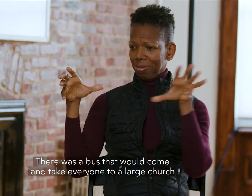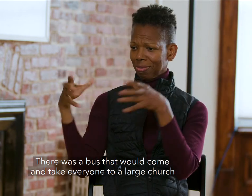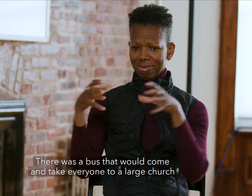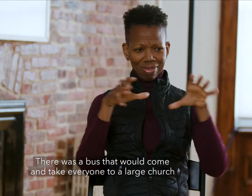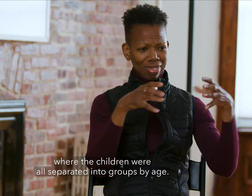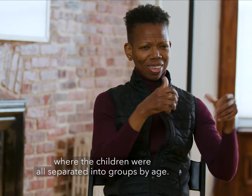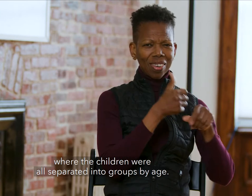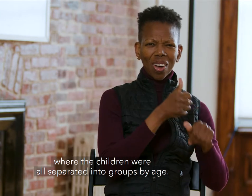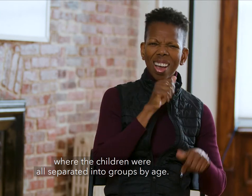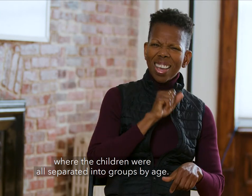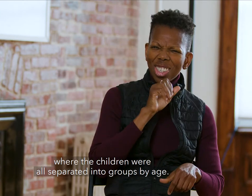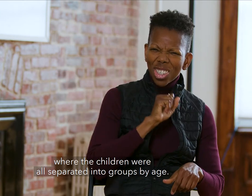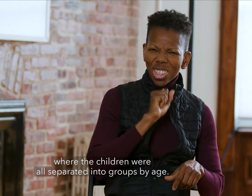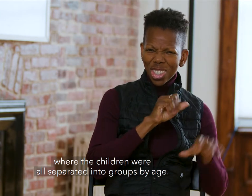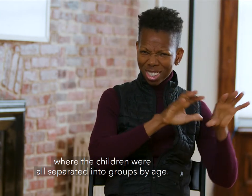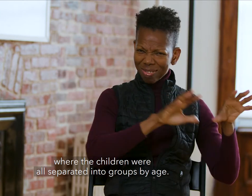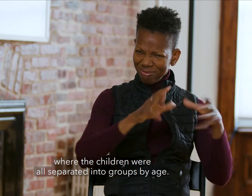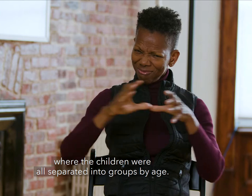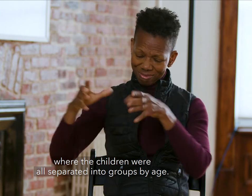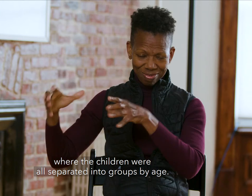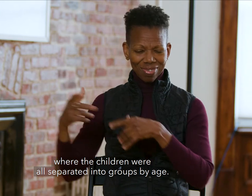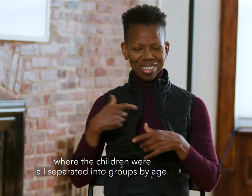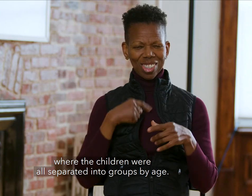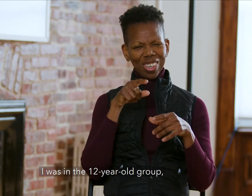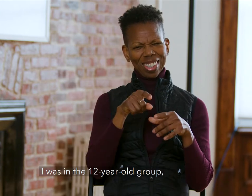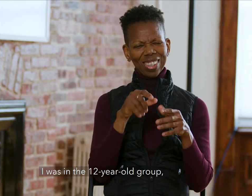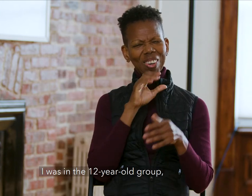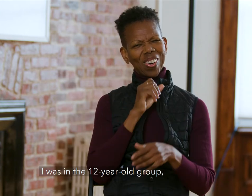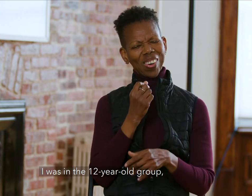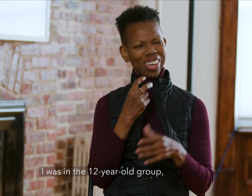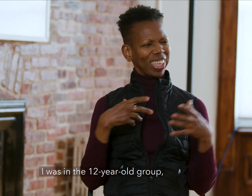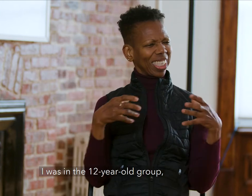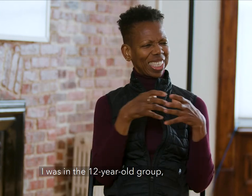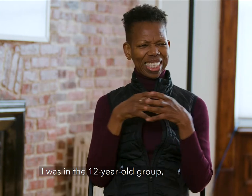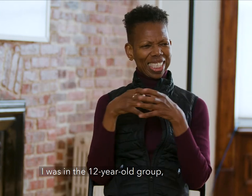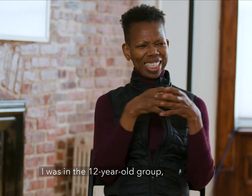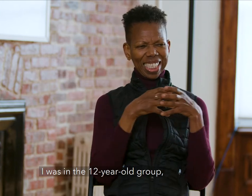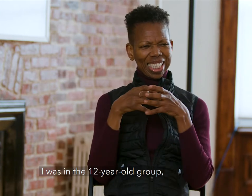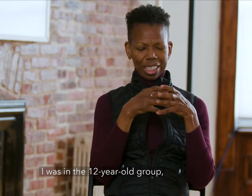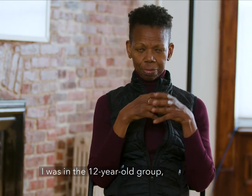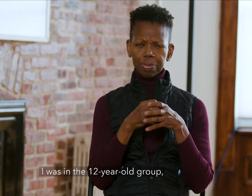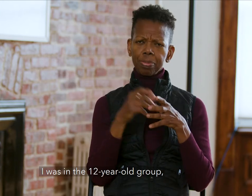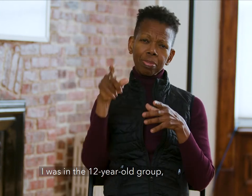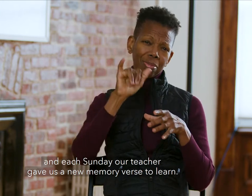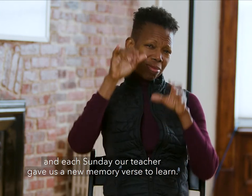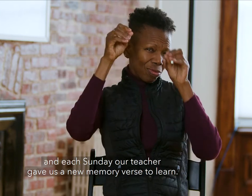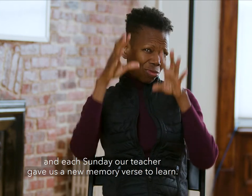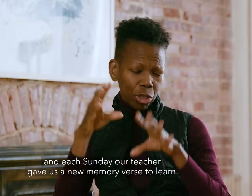Where the children were all separated into groups by age. I was in the 12-year-old group. And